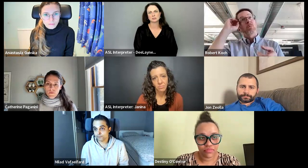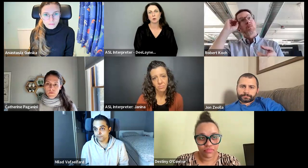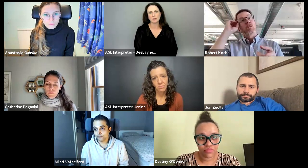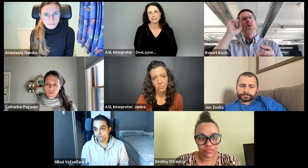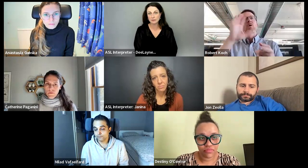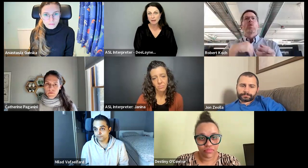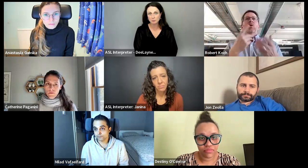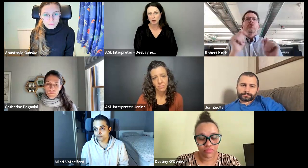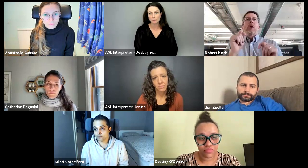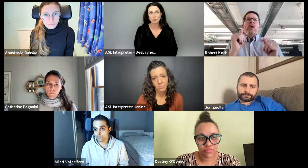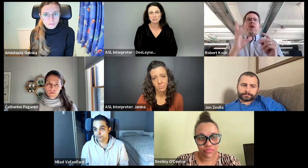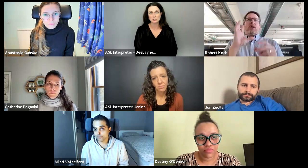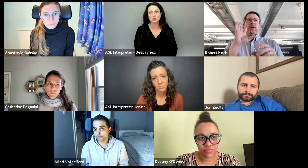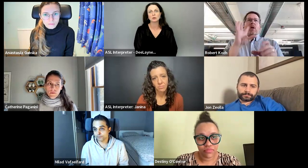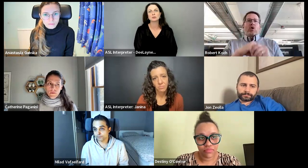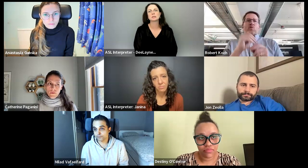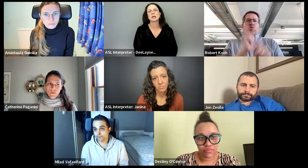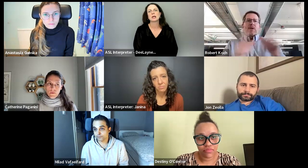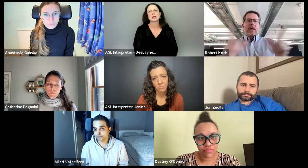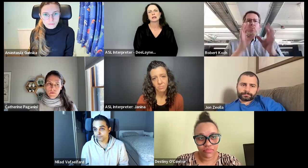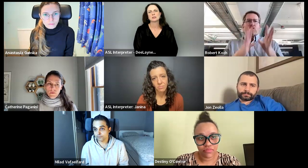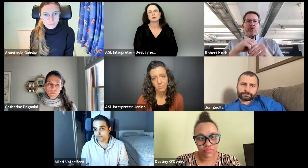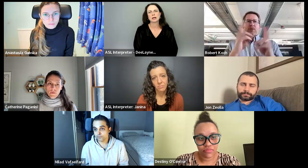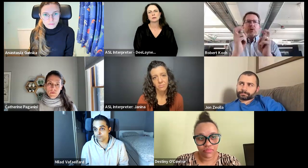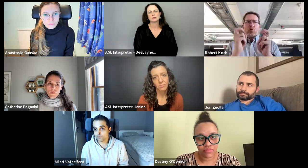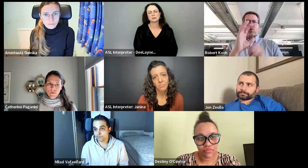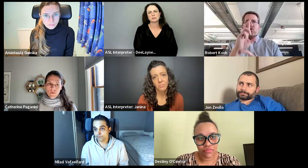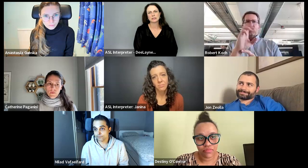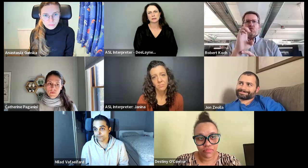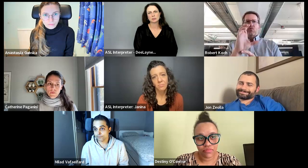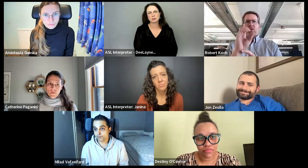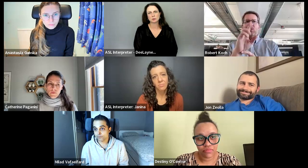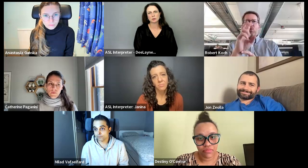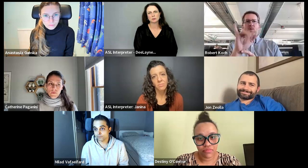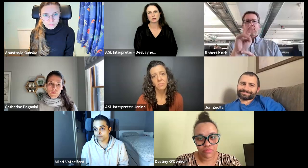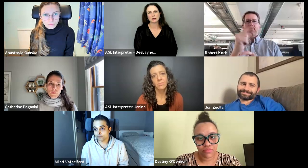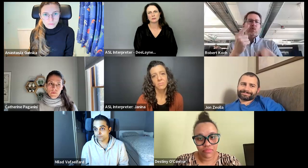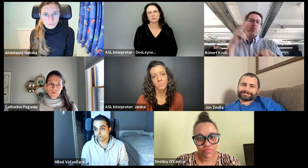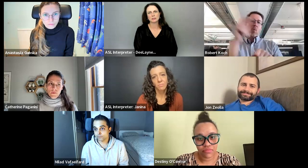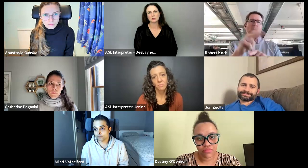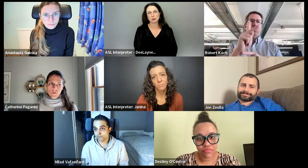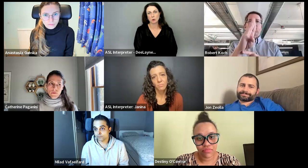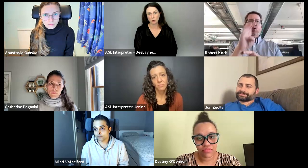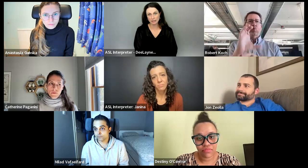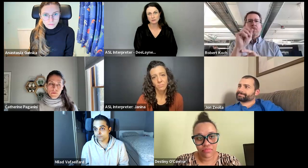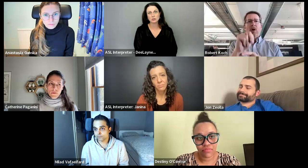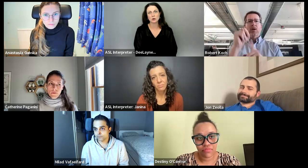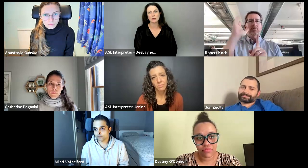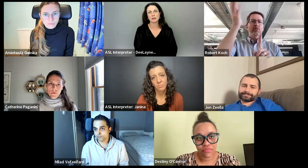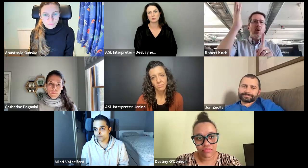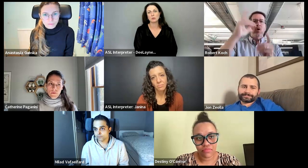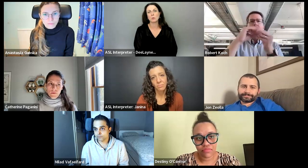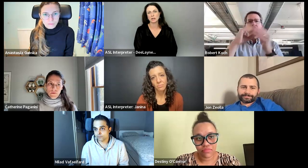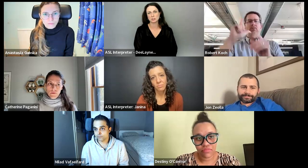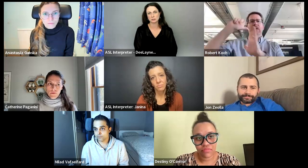our case as to why we did that, why we were requesting interpreters. And try to include sign language interpreters in the recording. So,